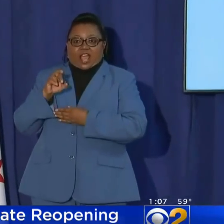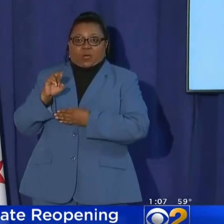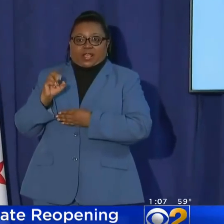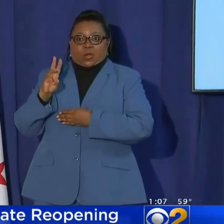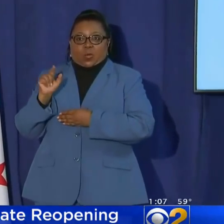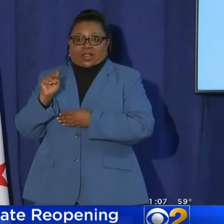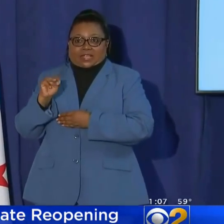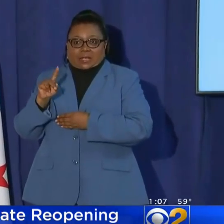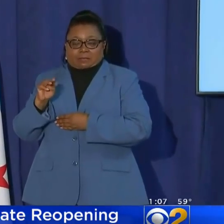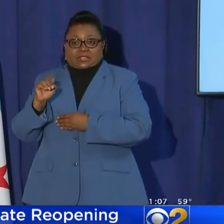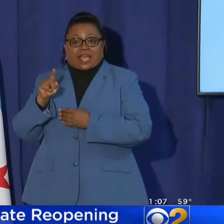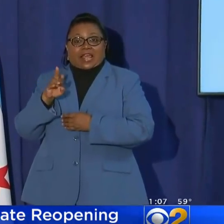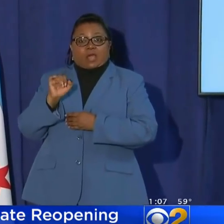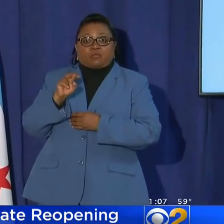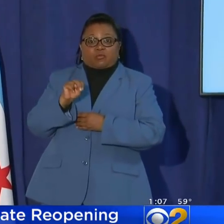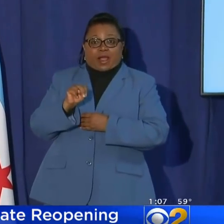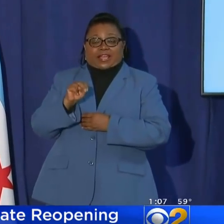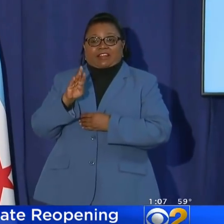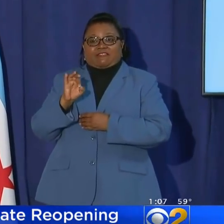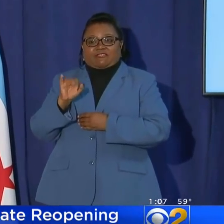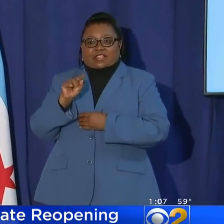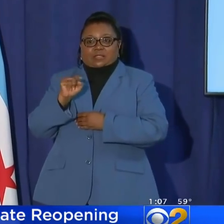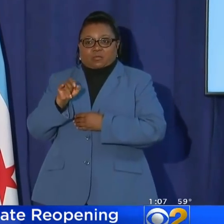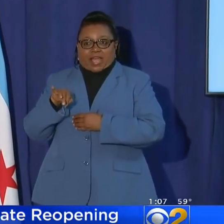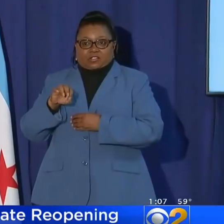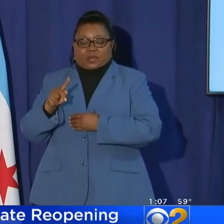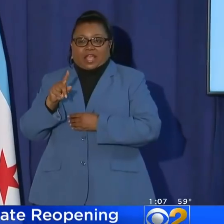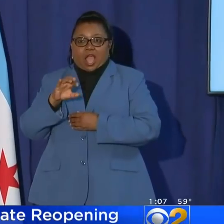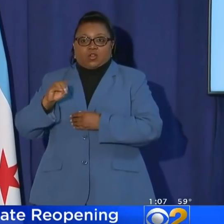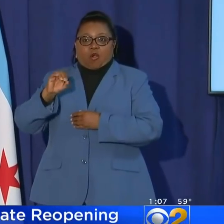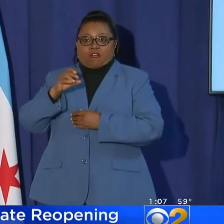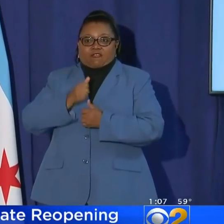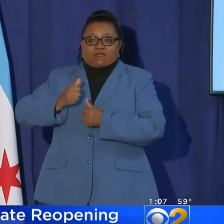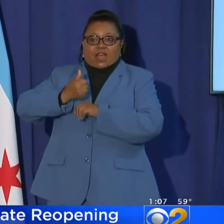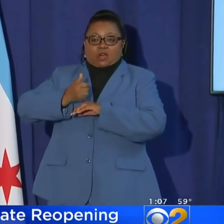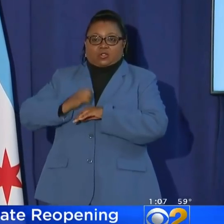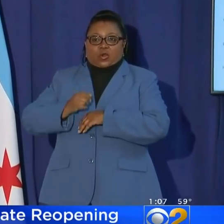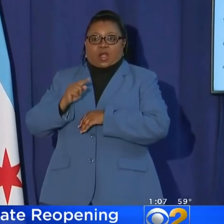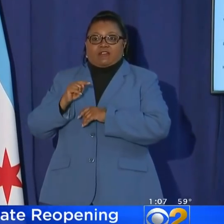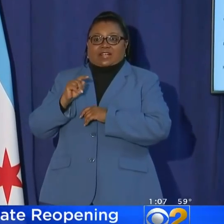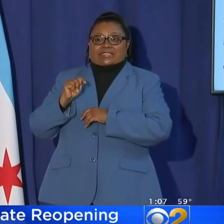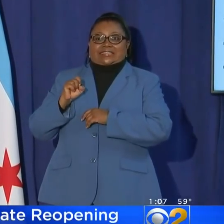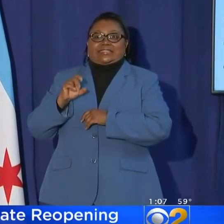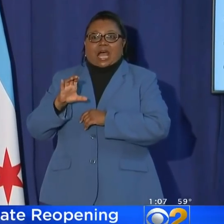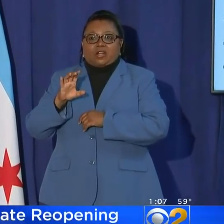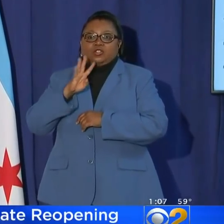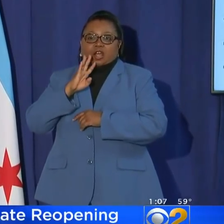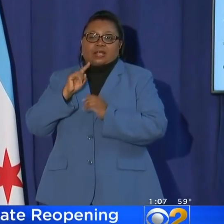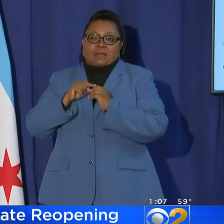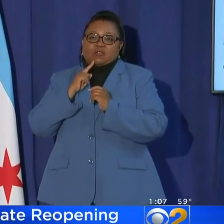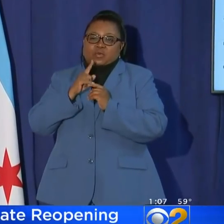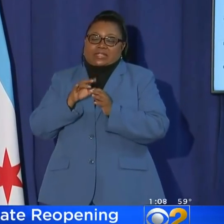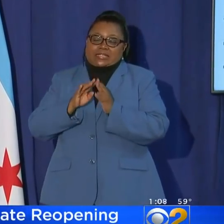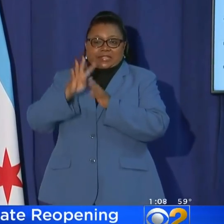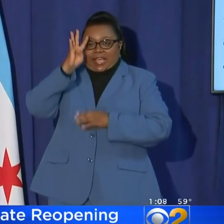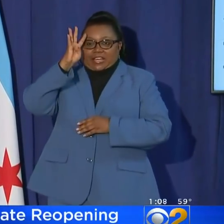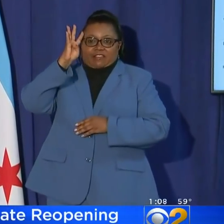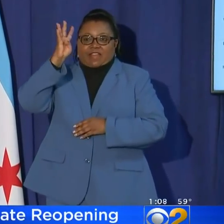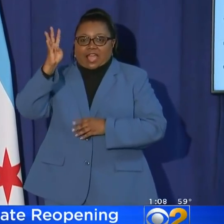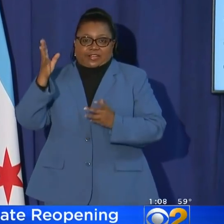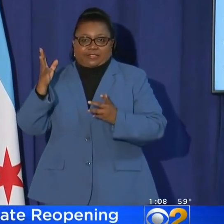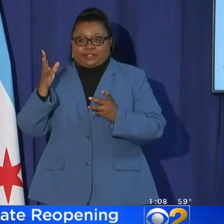and Brian Fitzpatrick co-founder and CTO of TOC who's going to talk about a very innovative